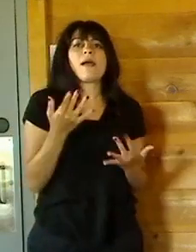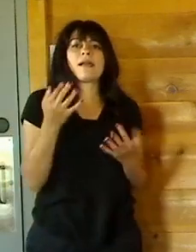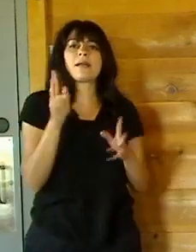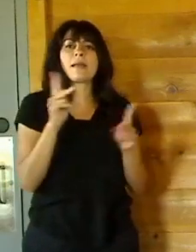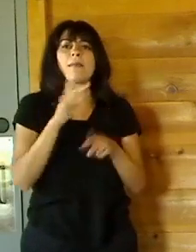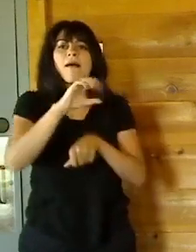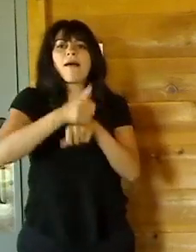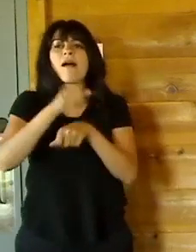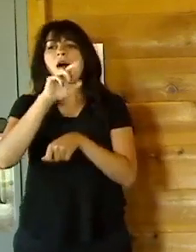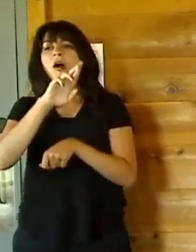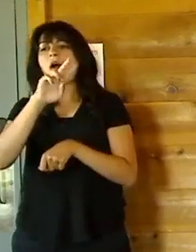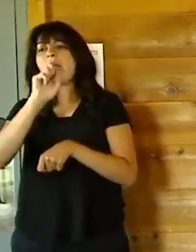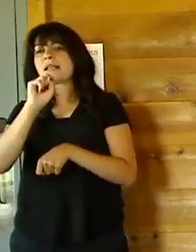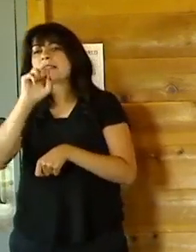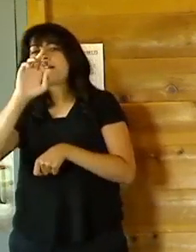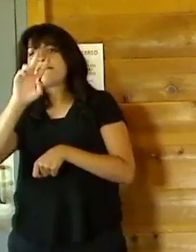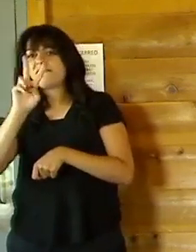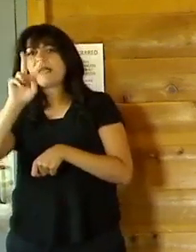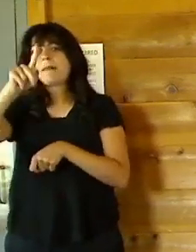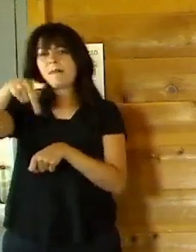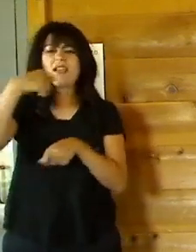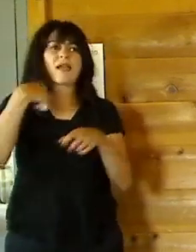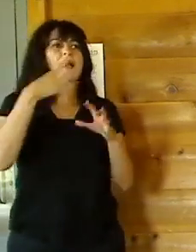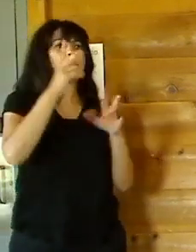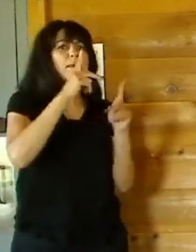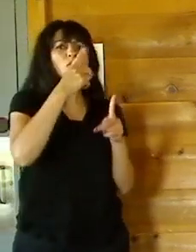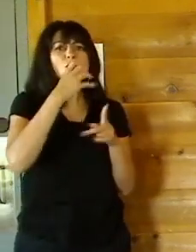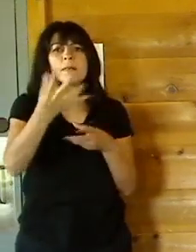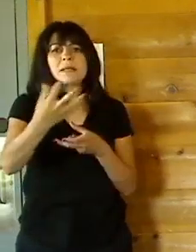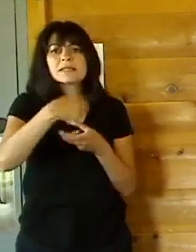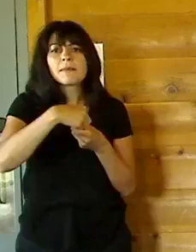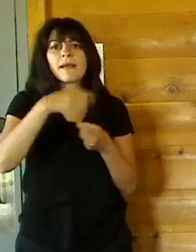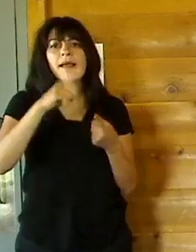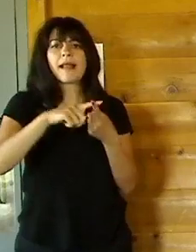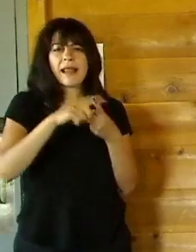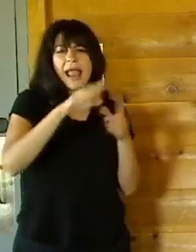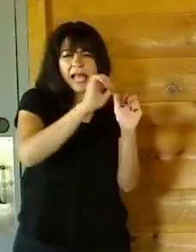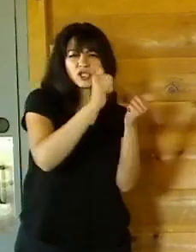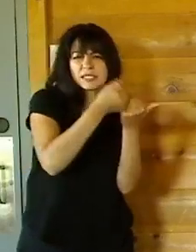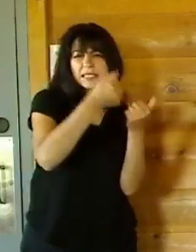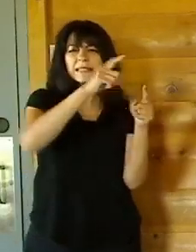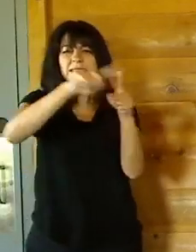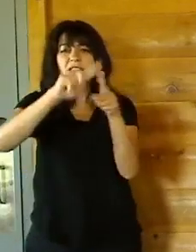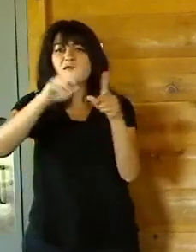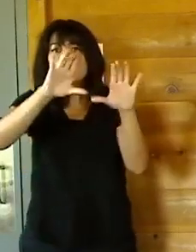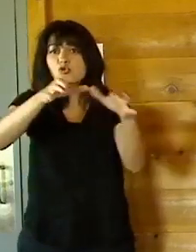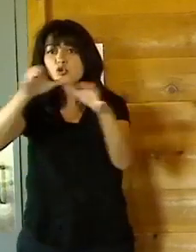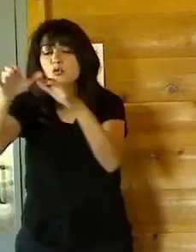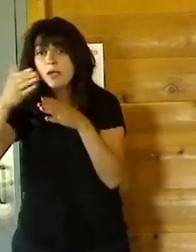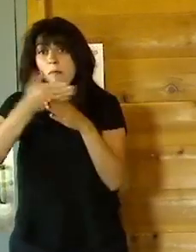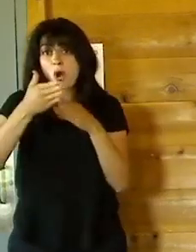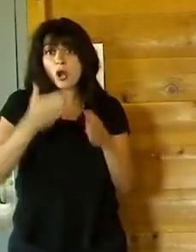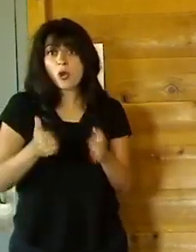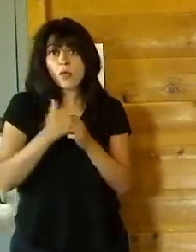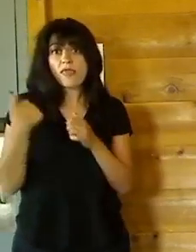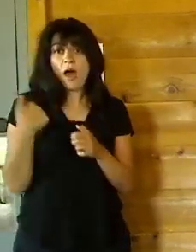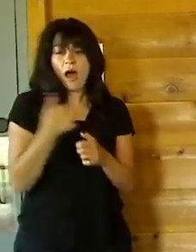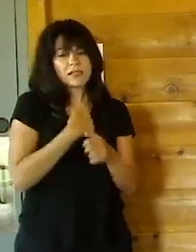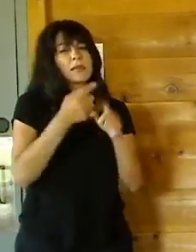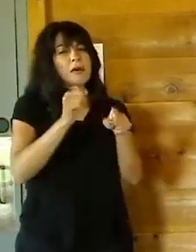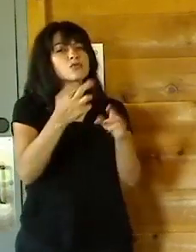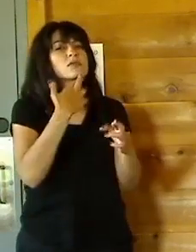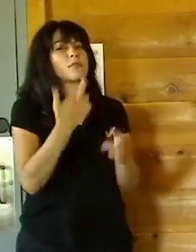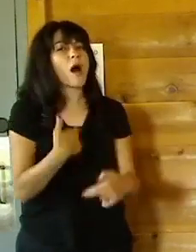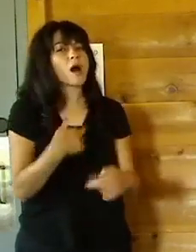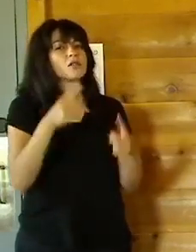Really important that we get all of our participating agencies and all of our partner groups to go ahead and respond to